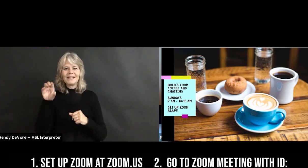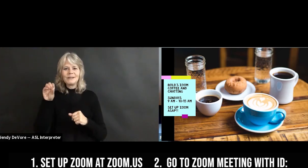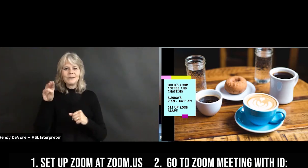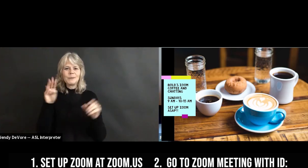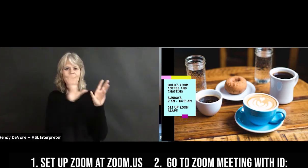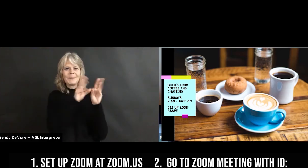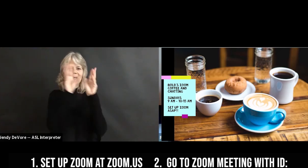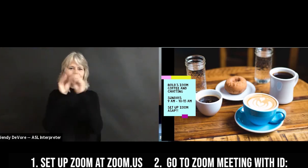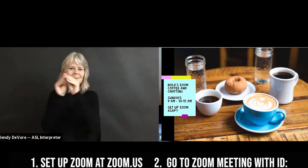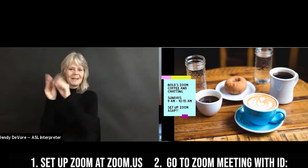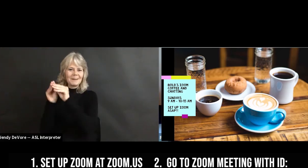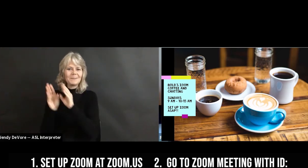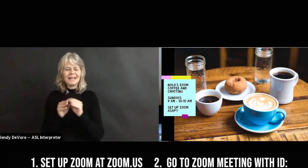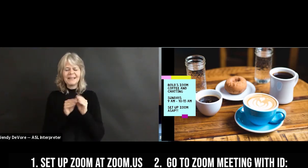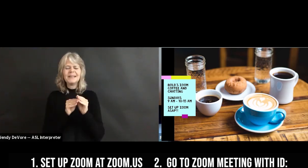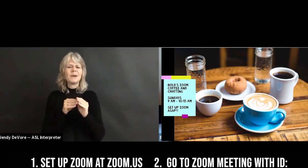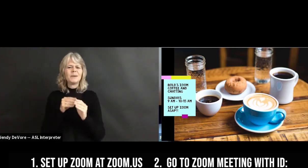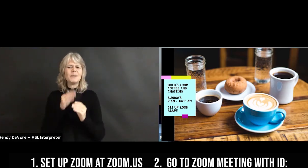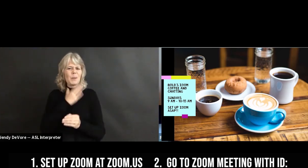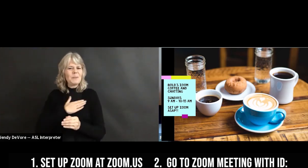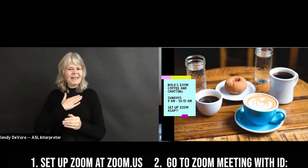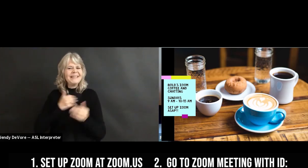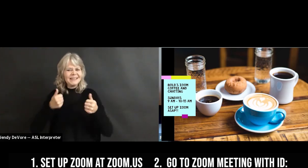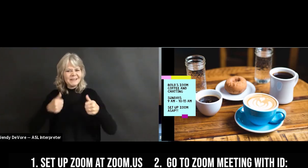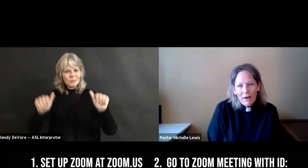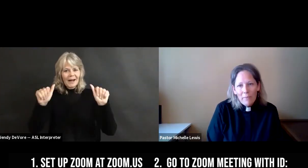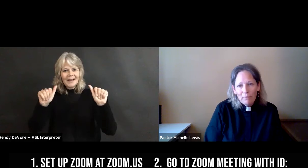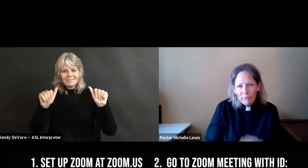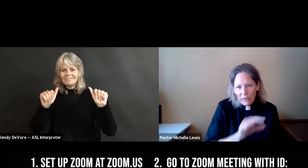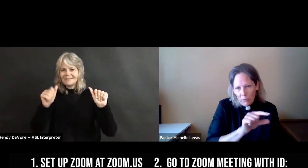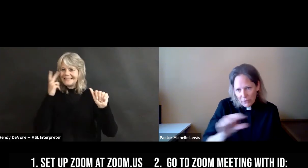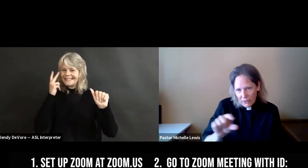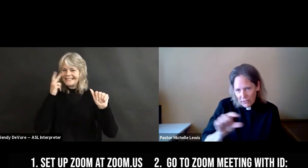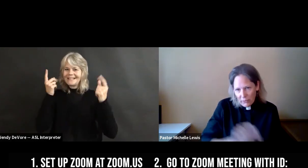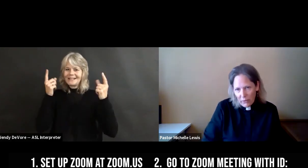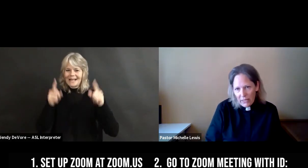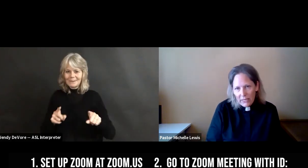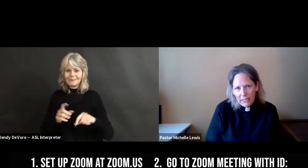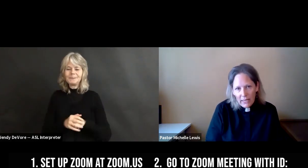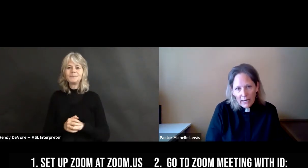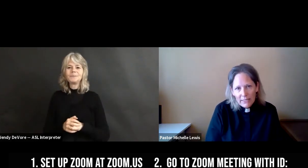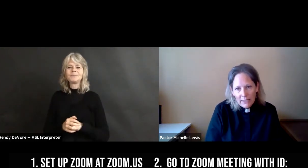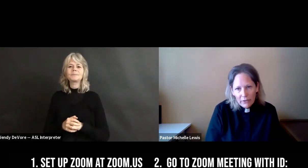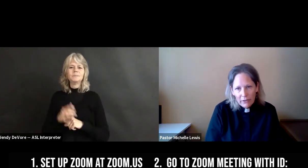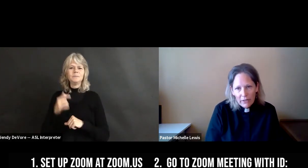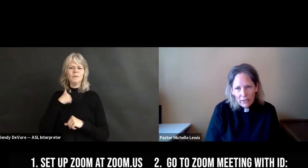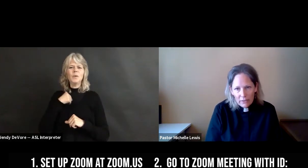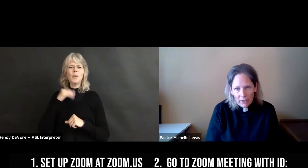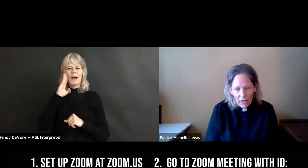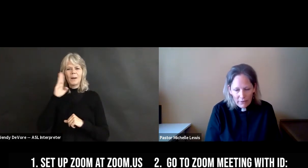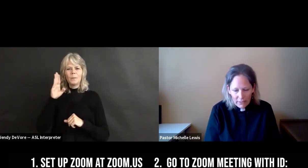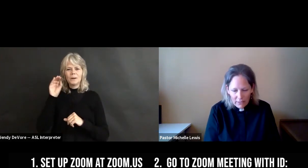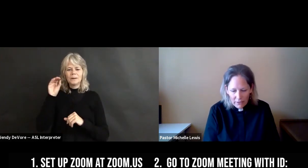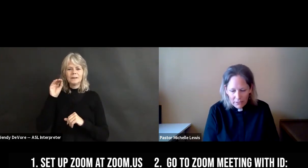So I encourage you to try that. I'll put the way to connect here on this announcement,